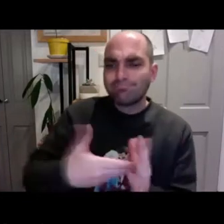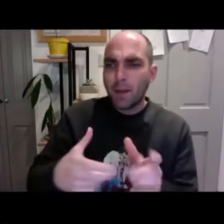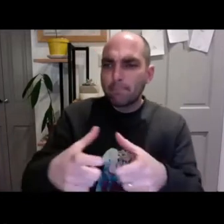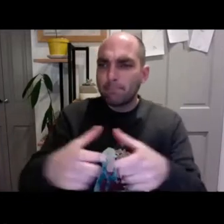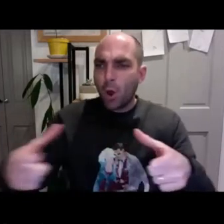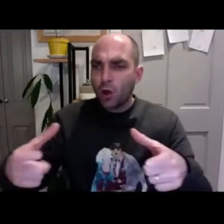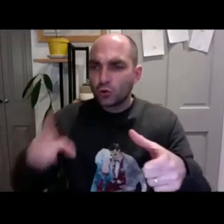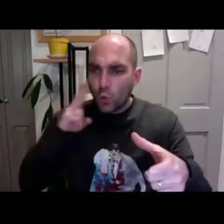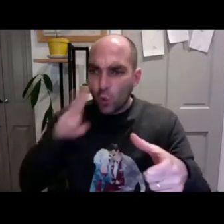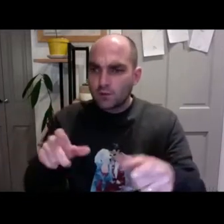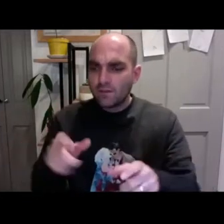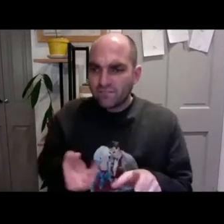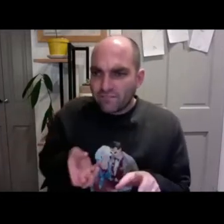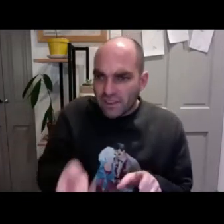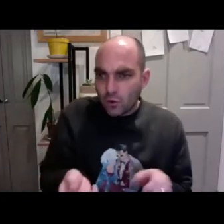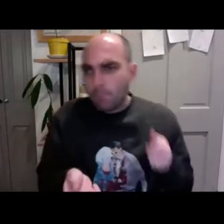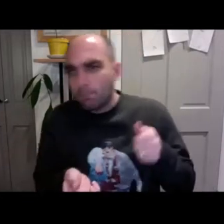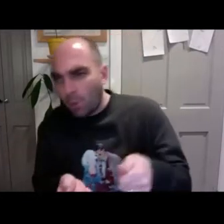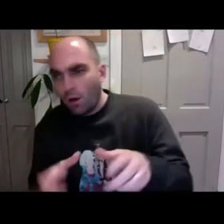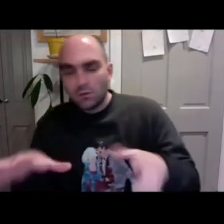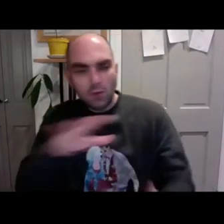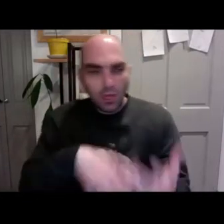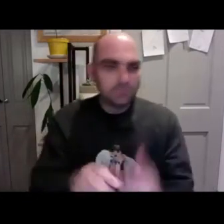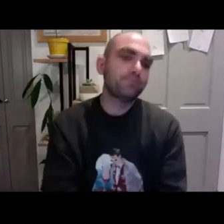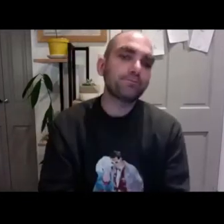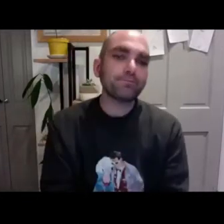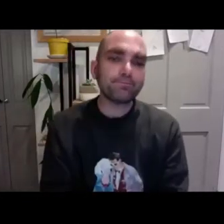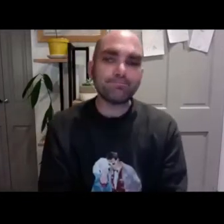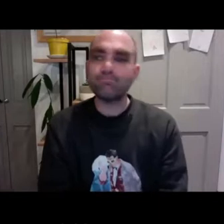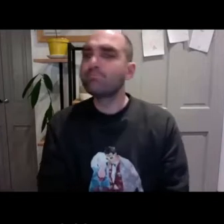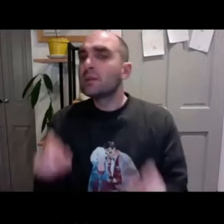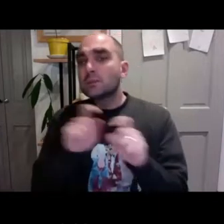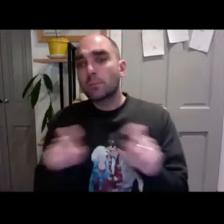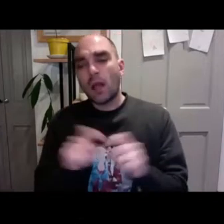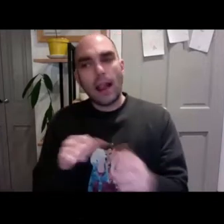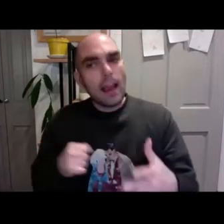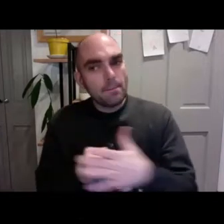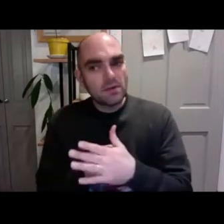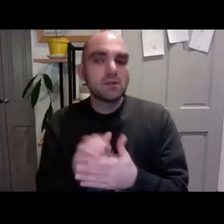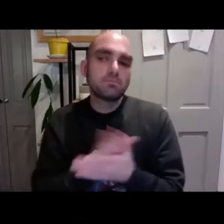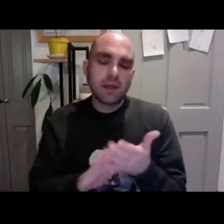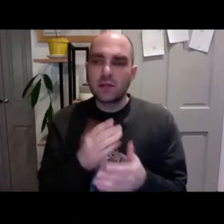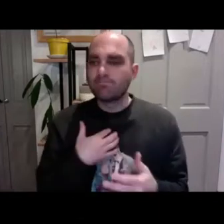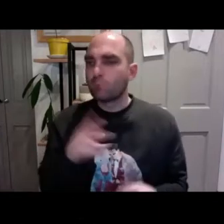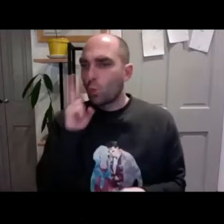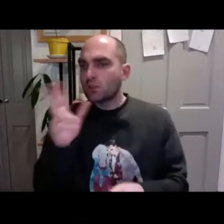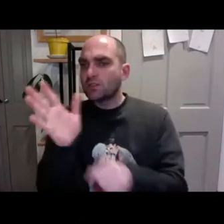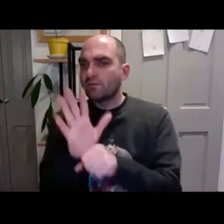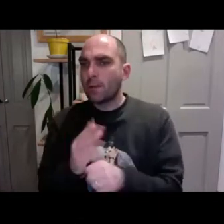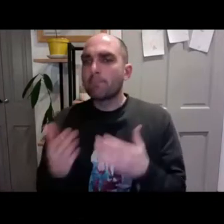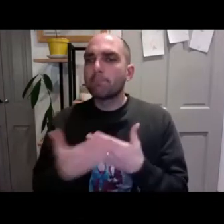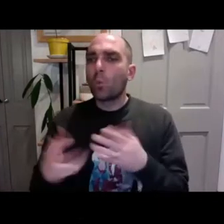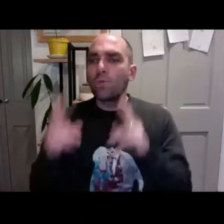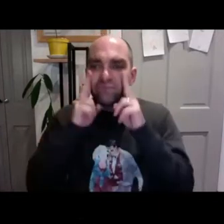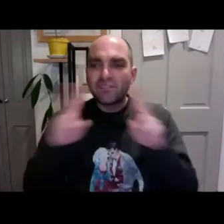subtitles. You had to get extra packages, a special box that you'd plug into the video. And it's quite complicated to do that. But the subtitles were